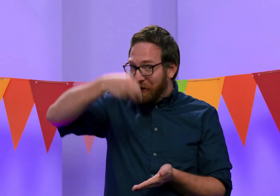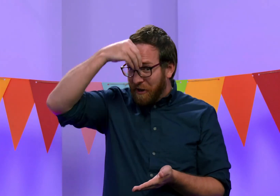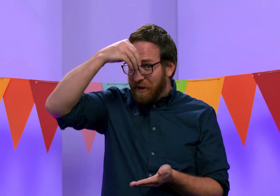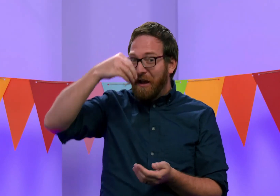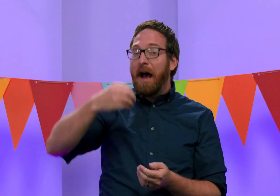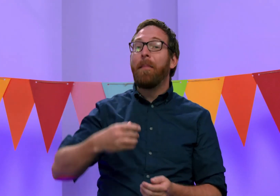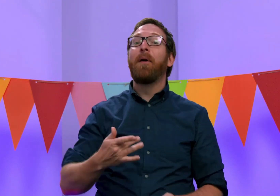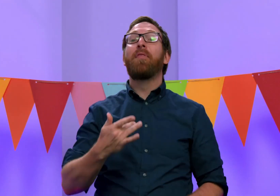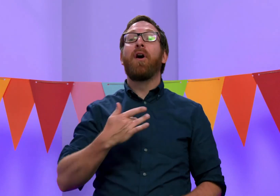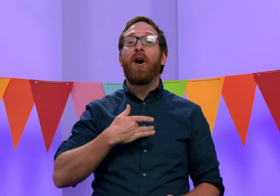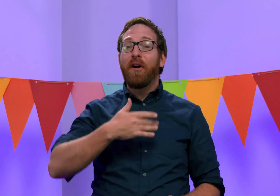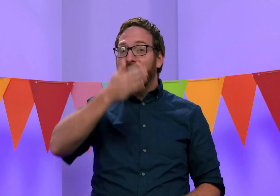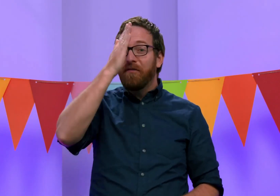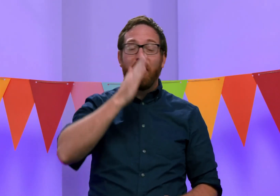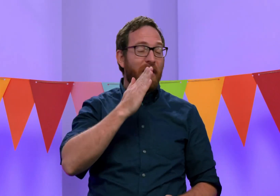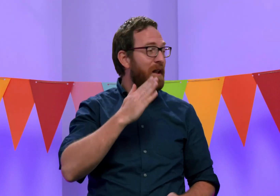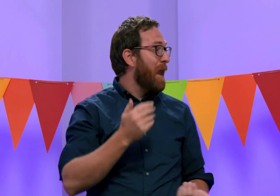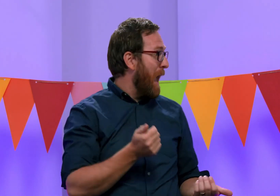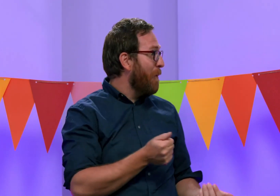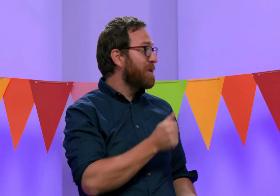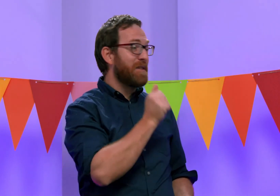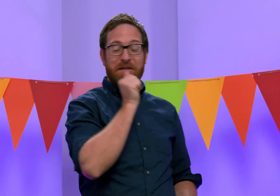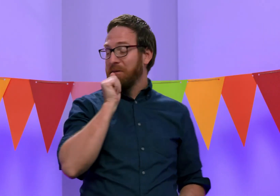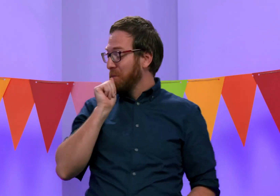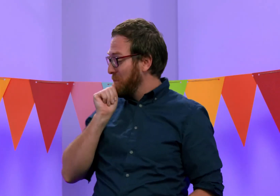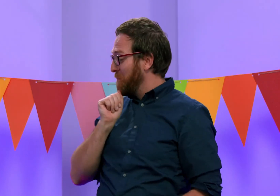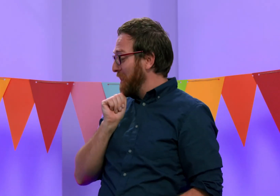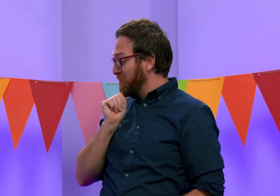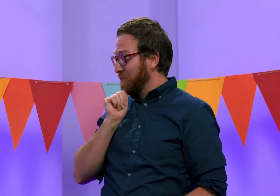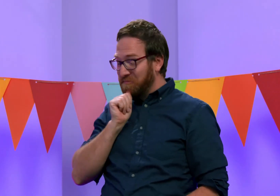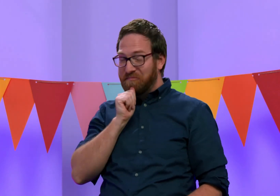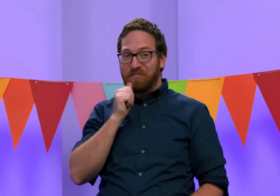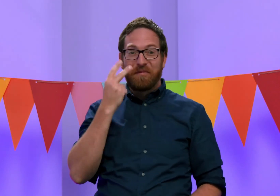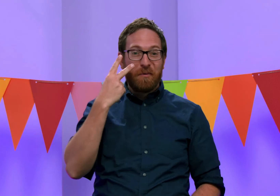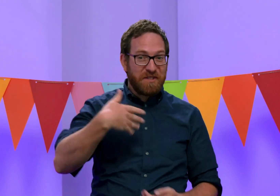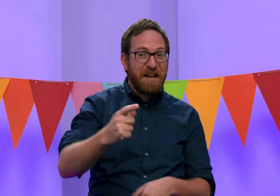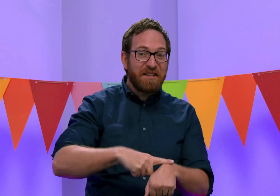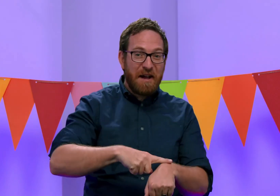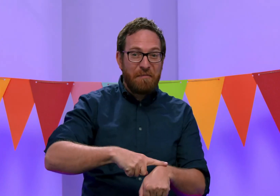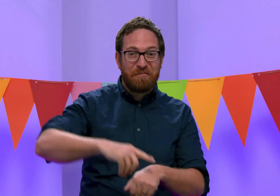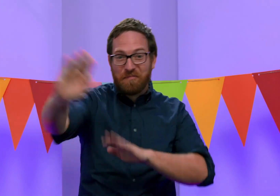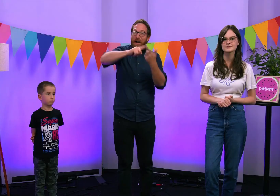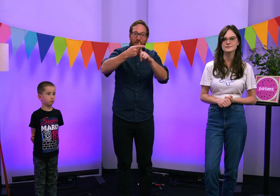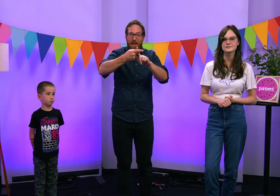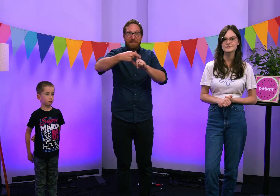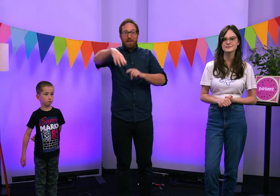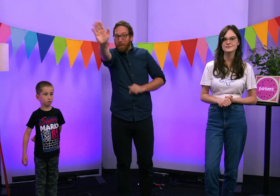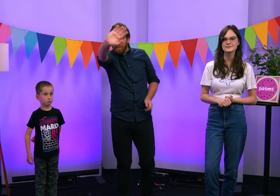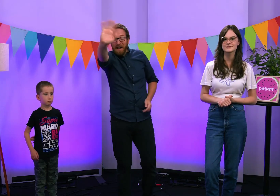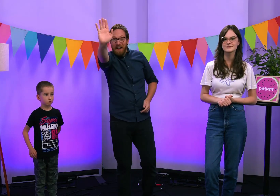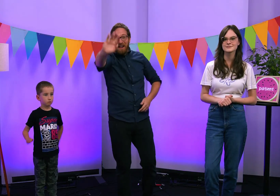to learn about the heart of God and how it's patient. We'll see you next time. Bye friends. Bye.